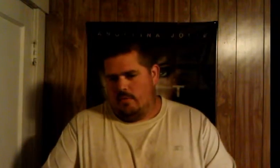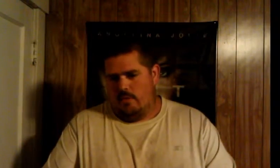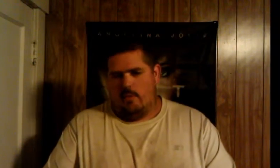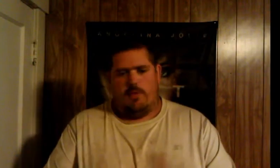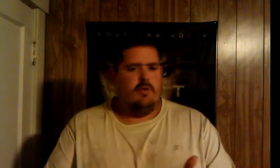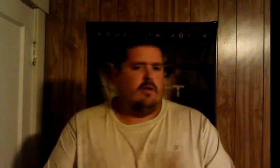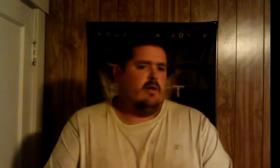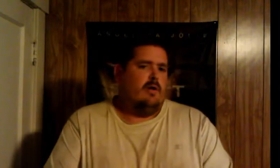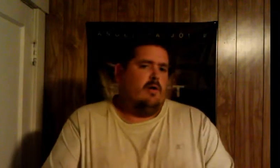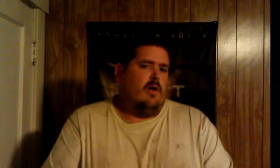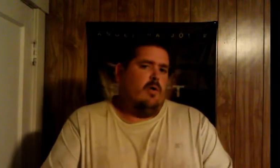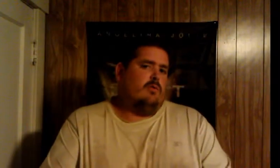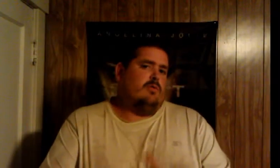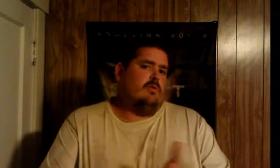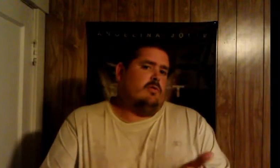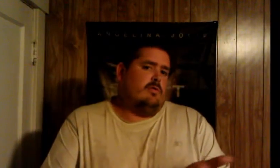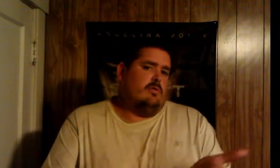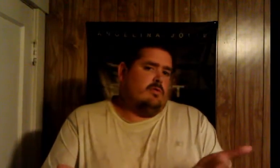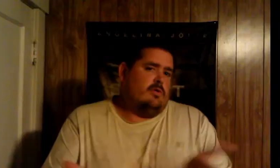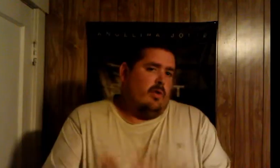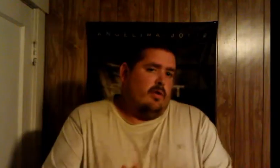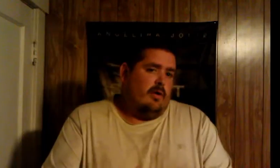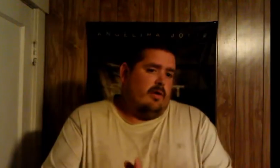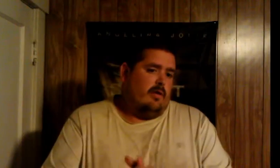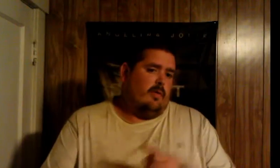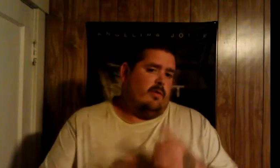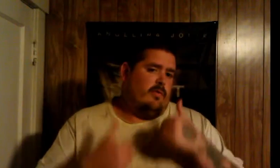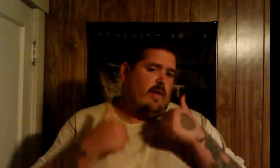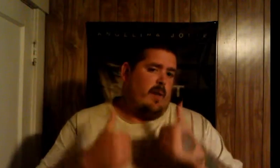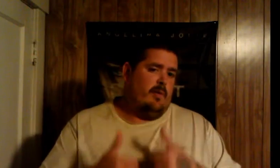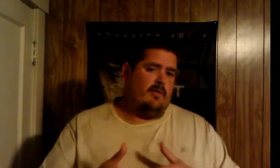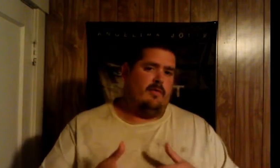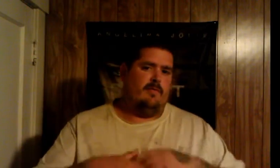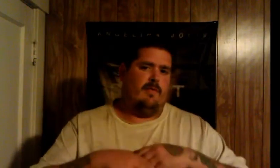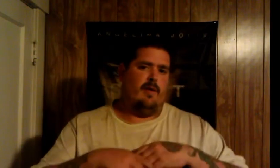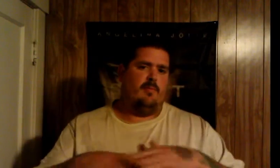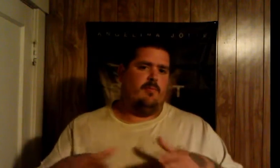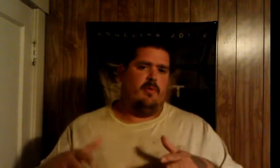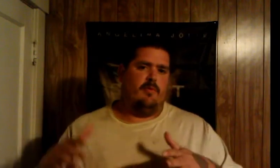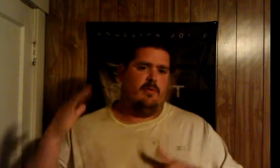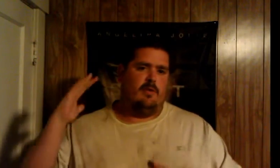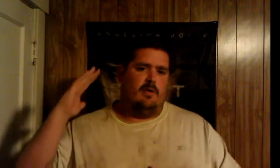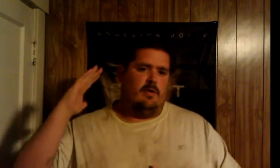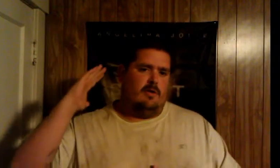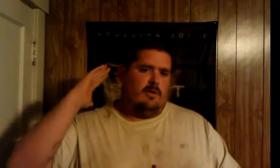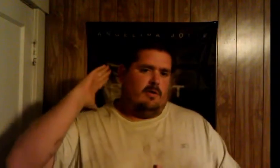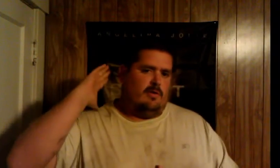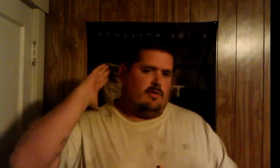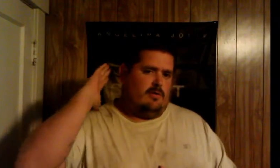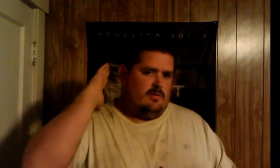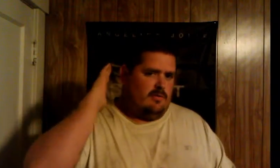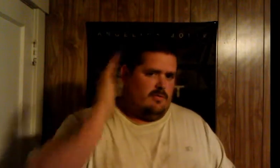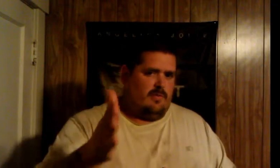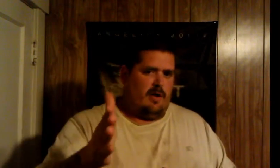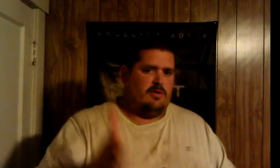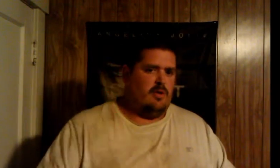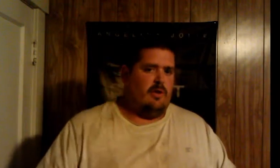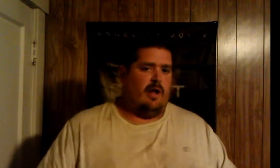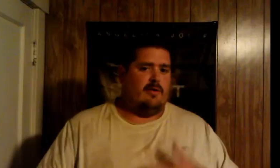um i'll say like this what what sort of the whole story thing then the wonderful epic fucking